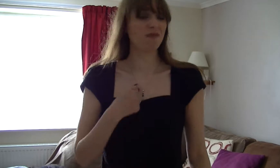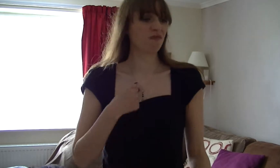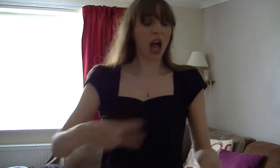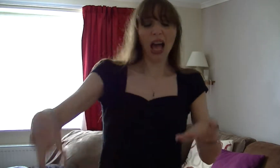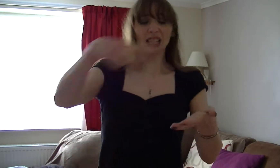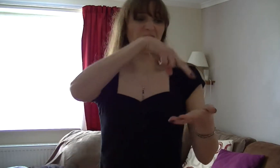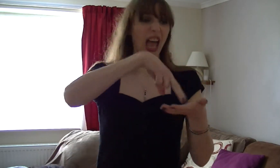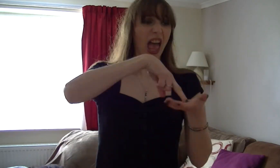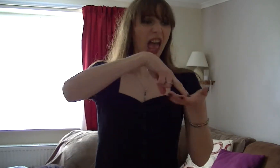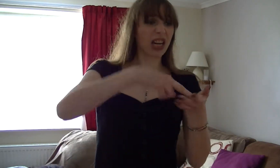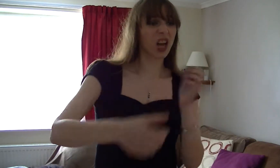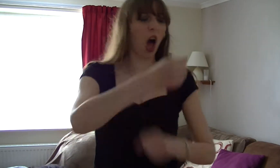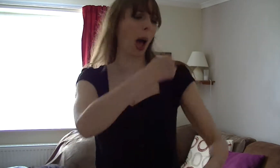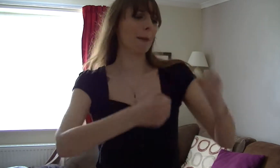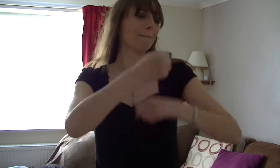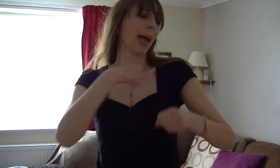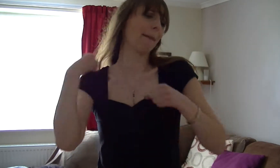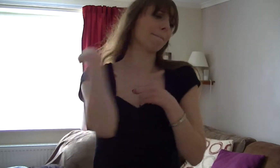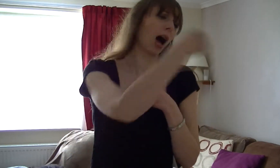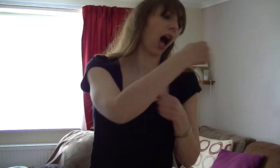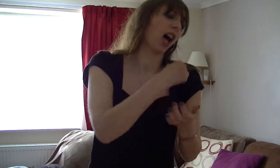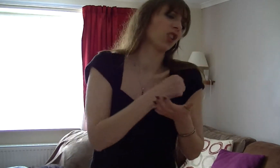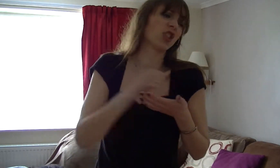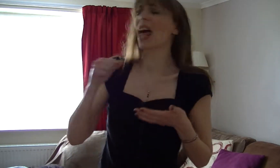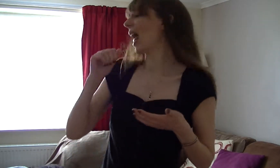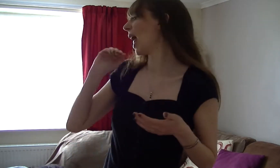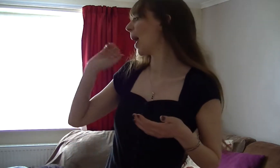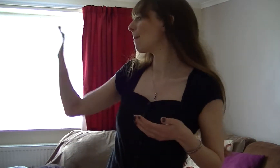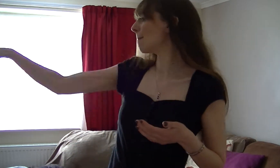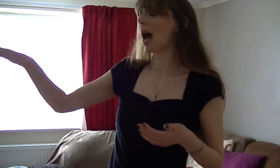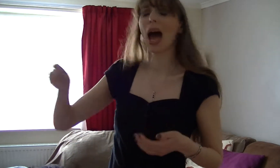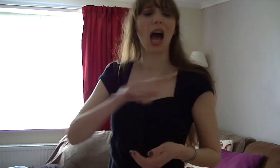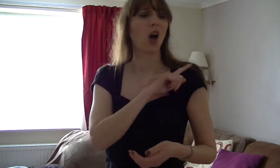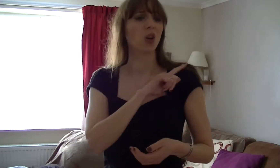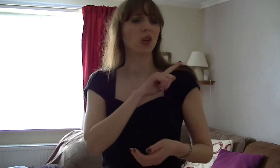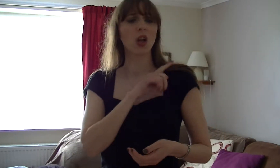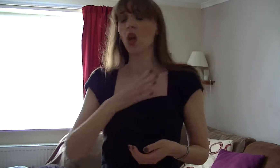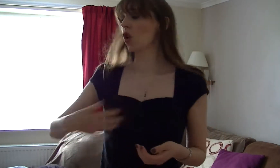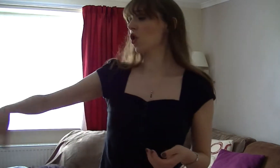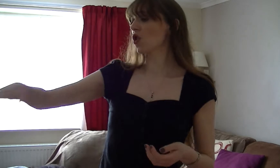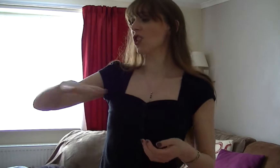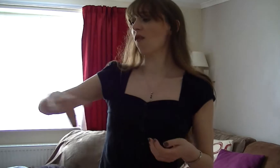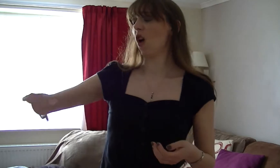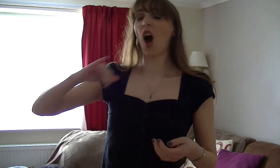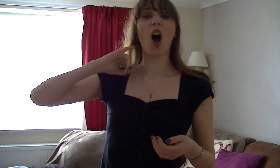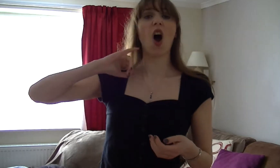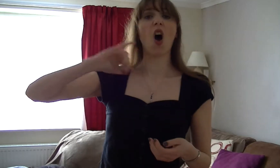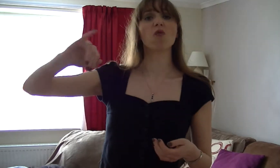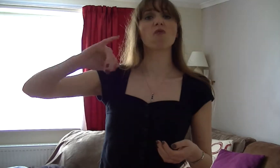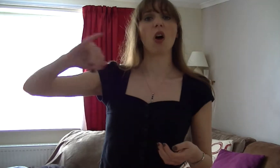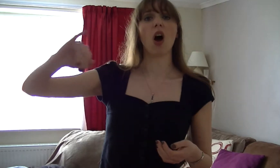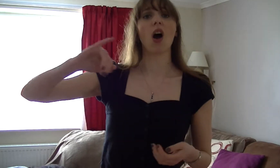I'd stand up and punch them out Cause they're all wrong